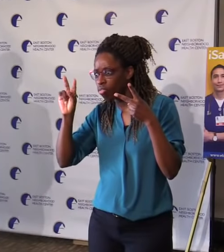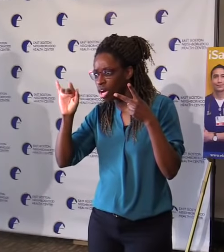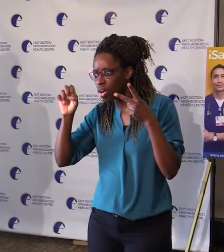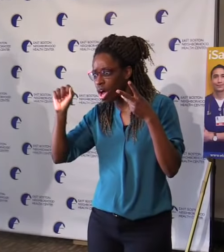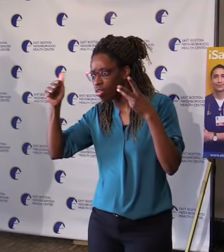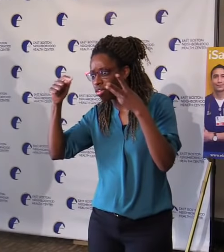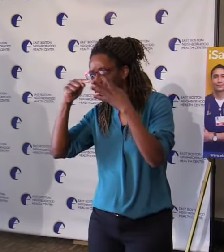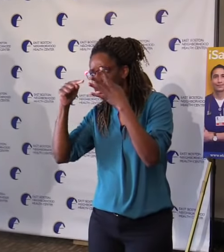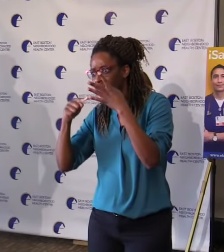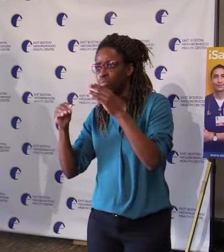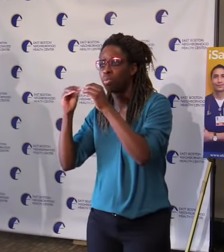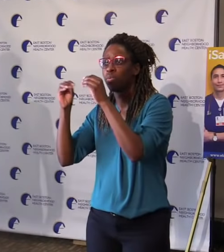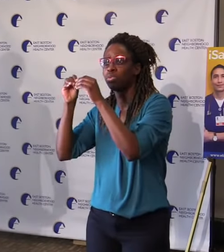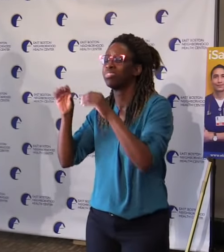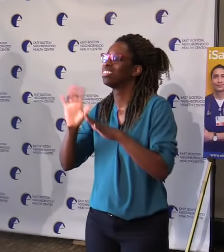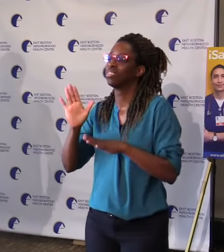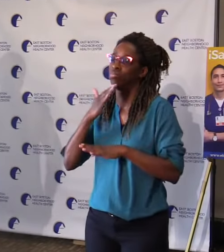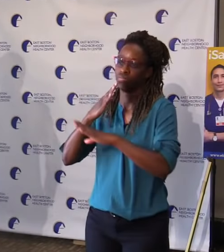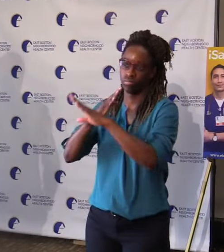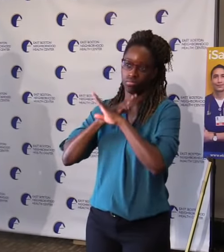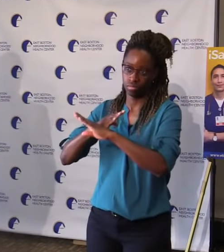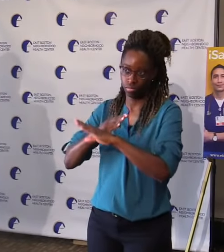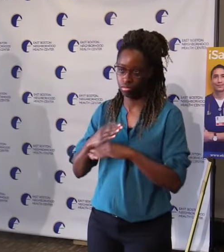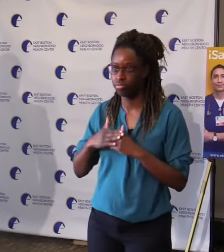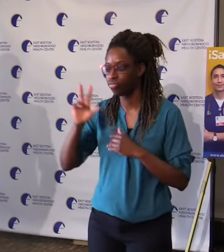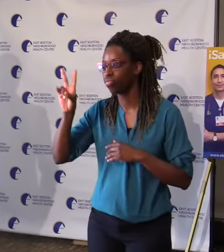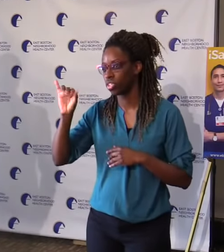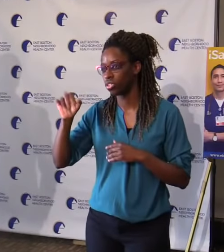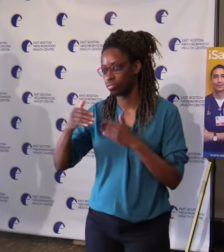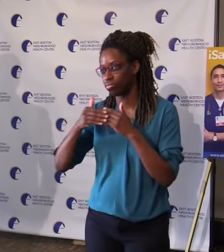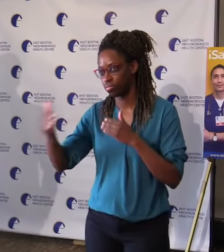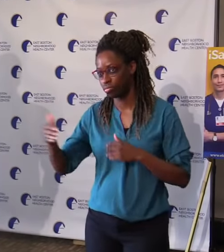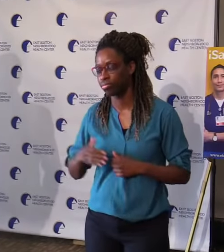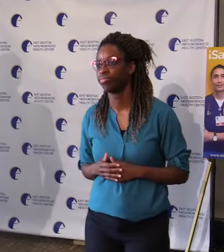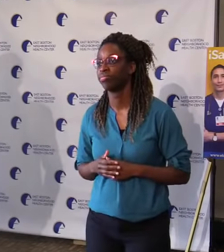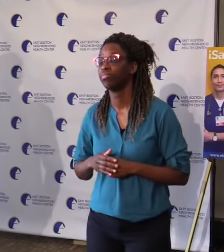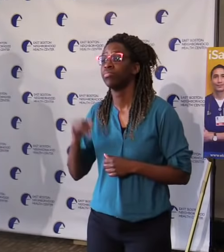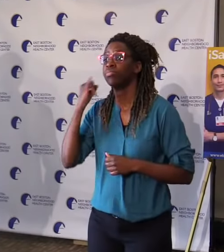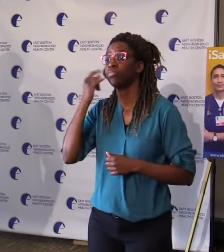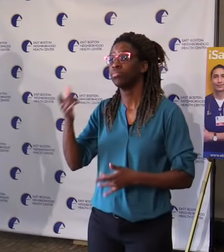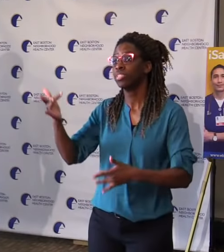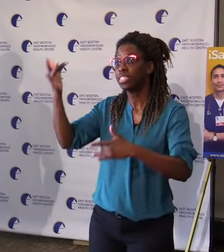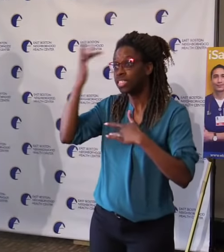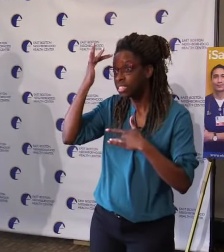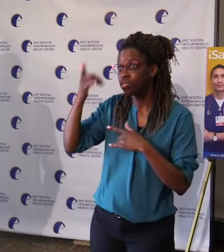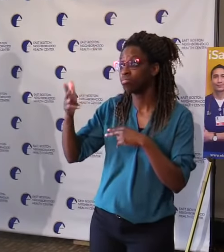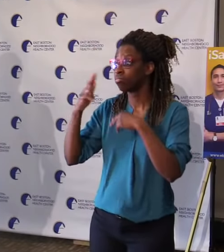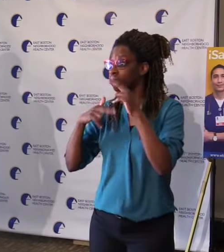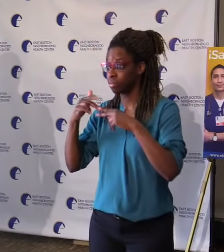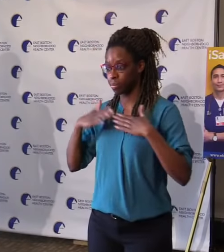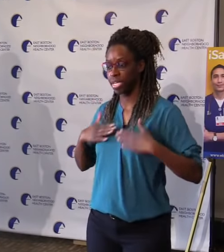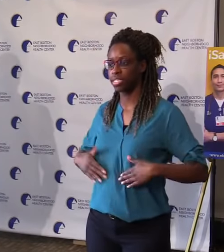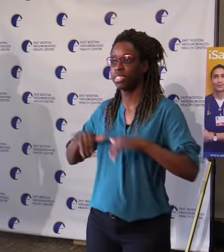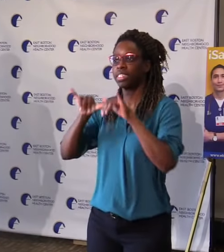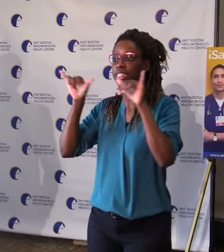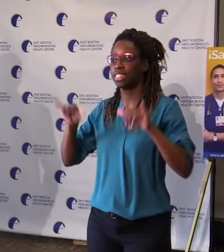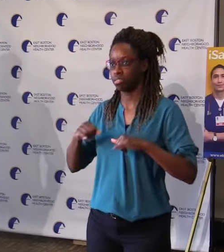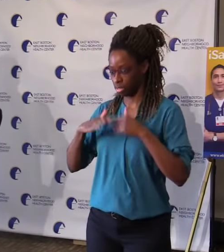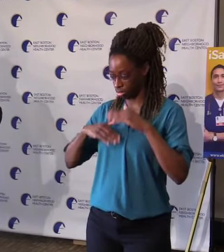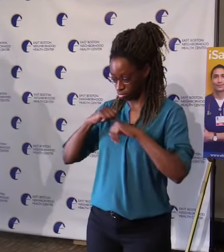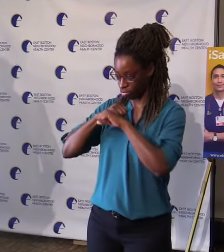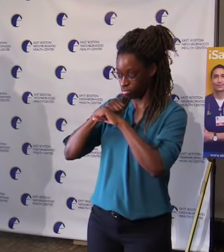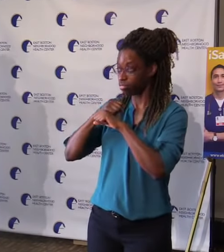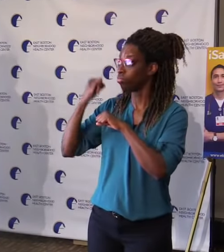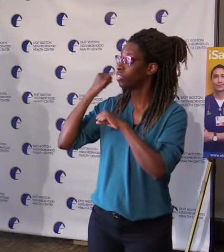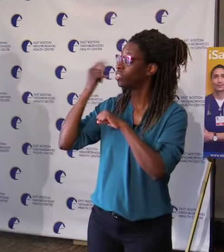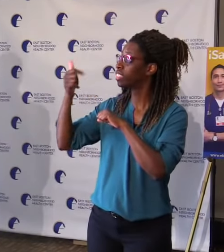got COVID may not be exactly the ones that you'll need to continue to be COVID-free.